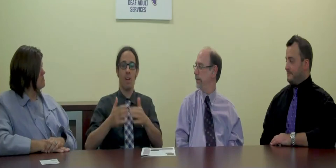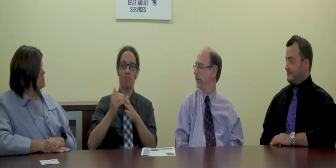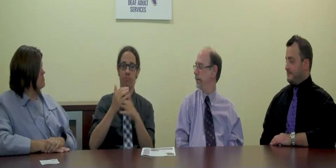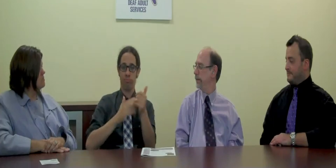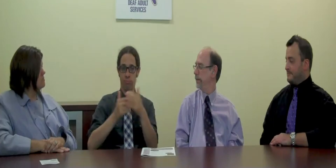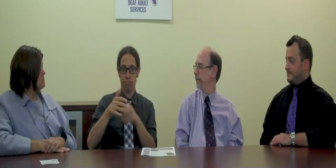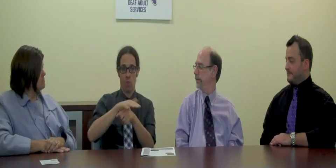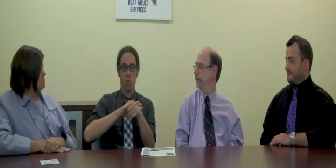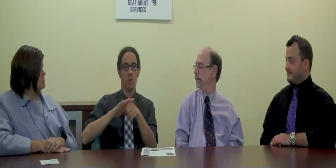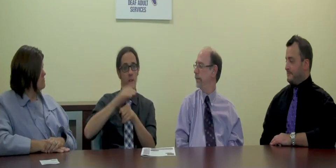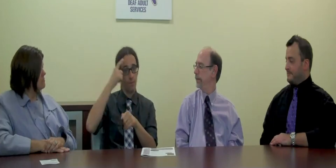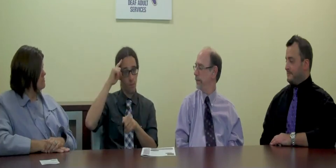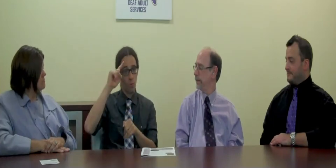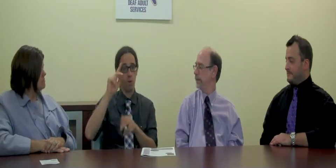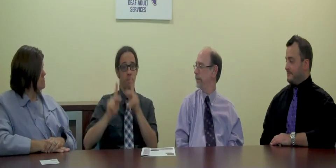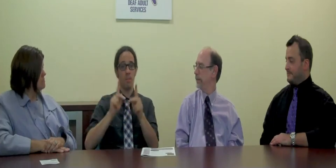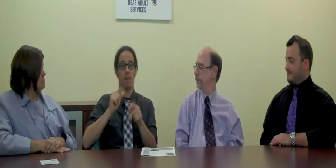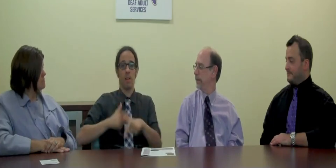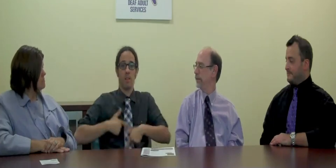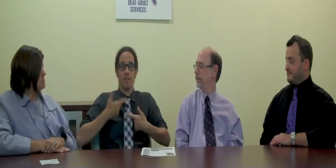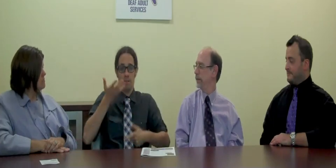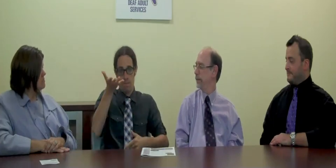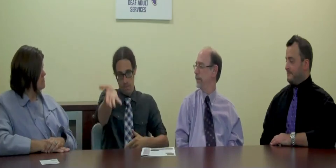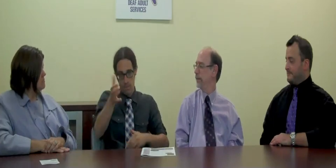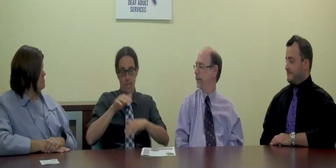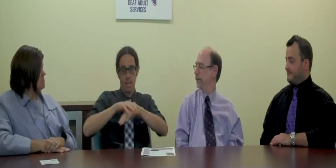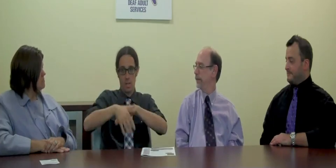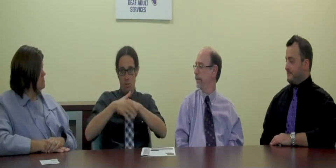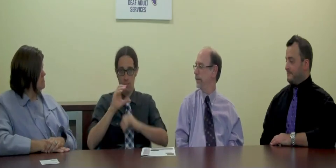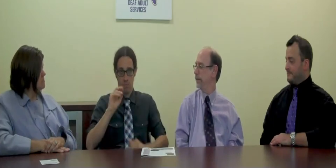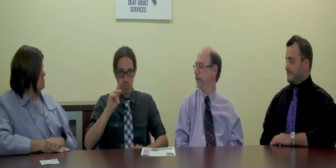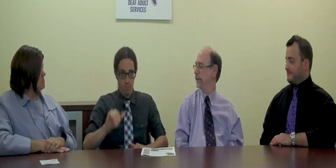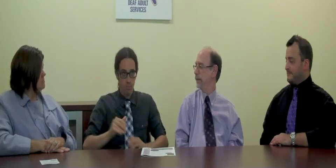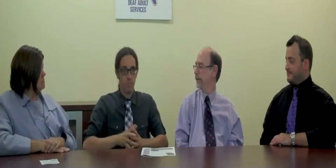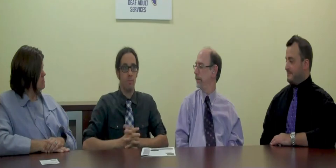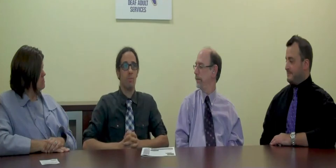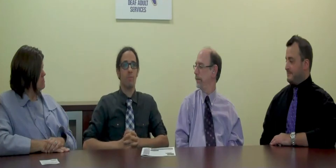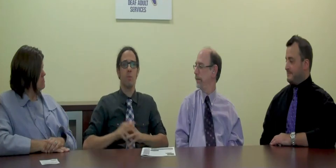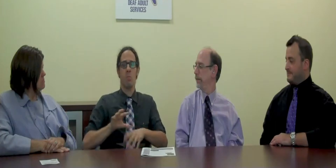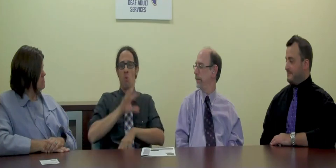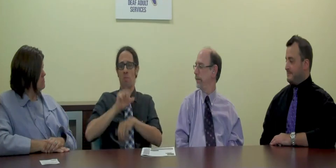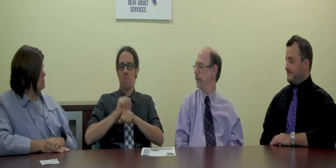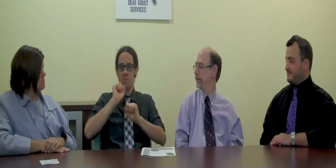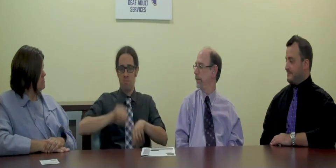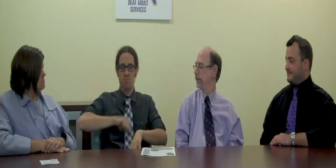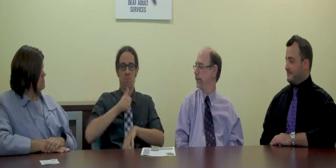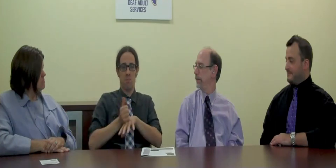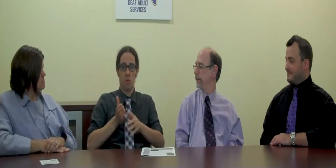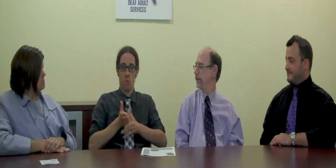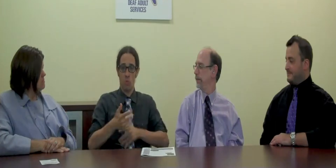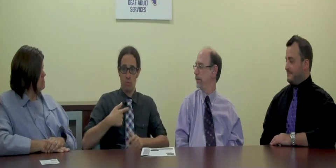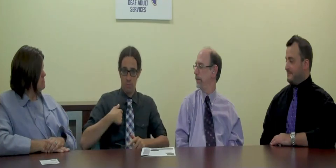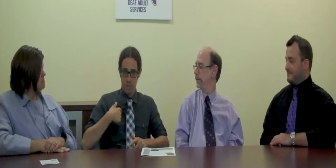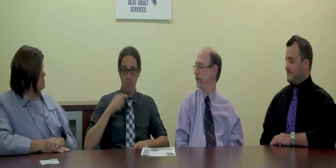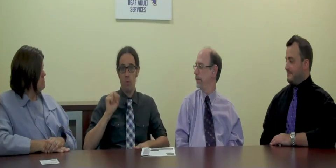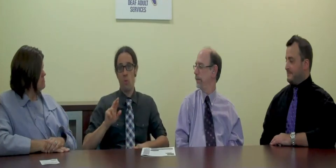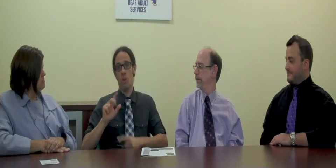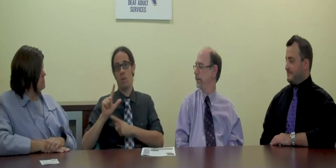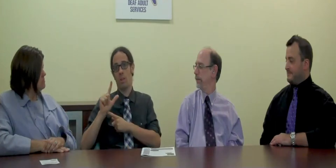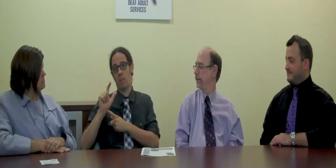The partnership will provide a convenient location for much needed services throughout Niagara County. Appointments can be set